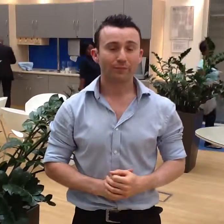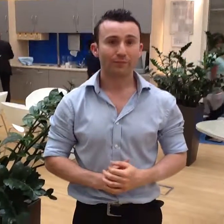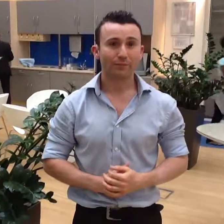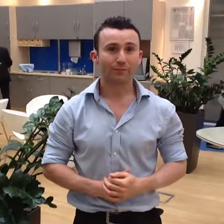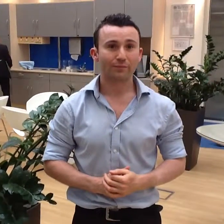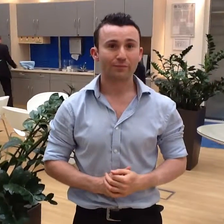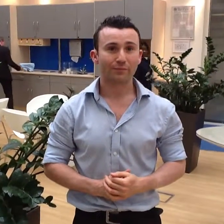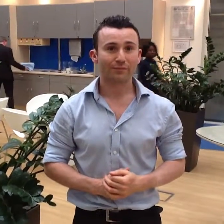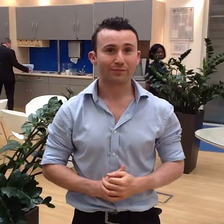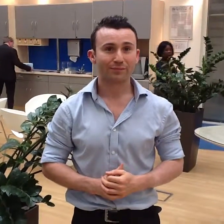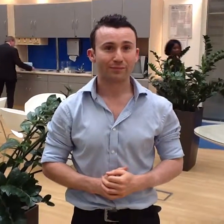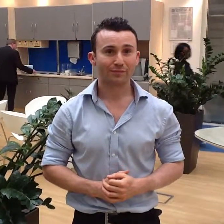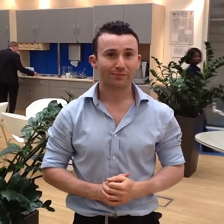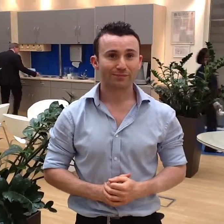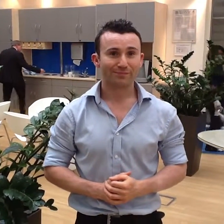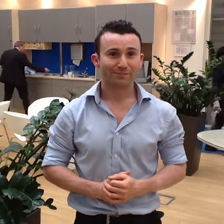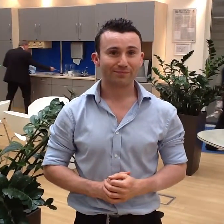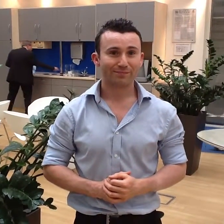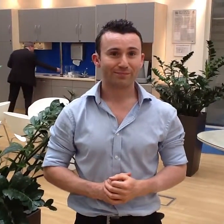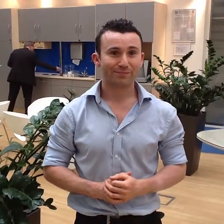Excellent, thank you. So can you tell us who you are?